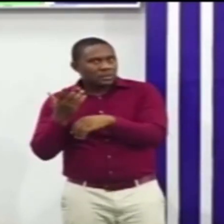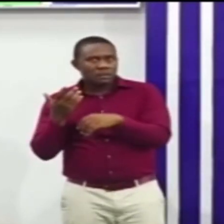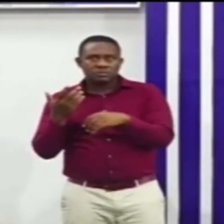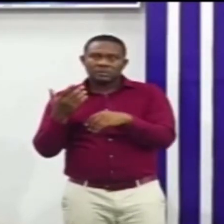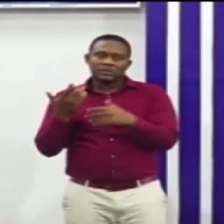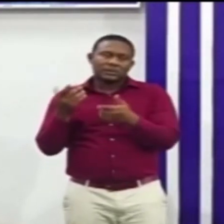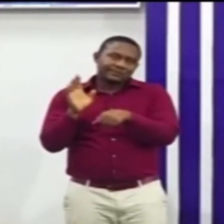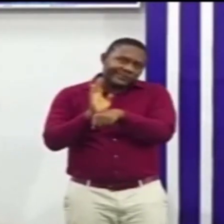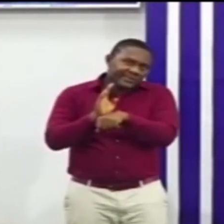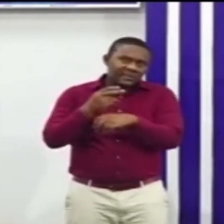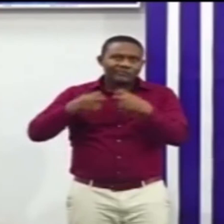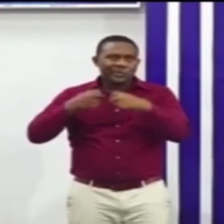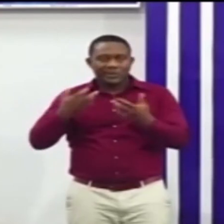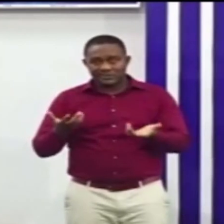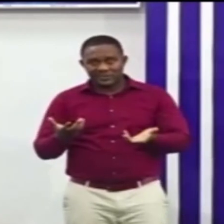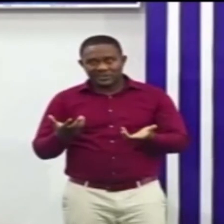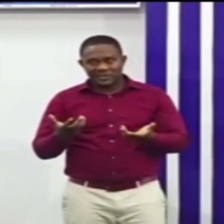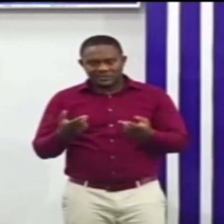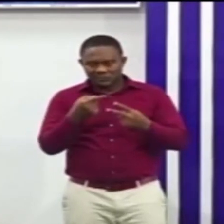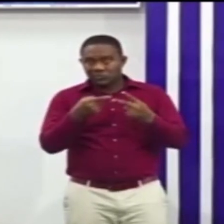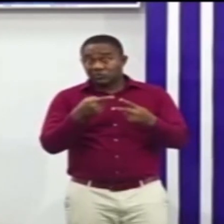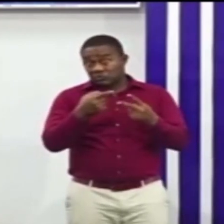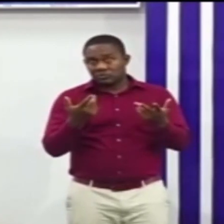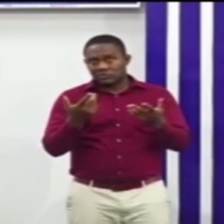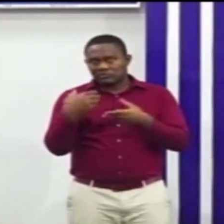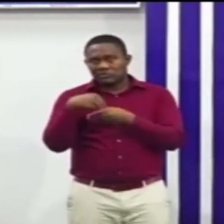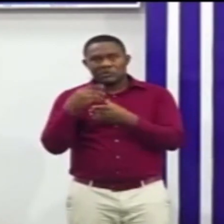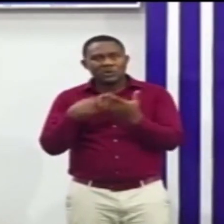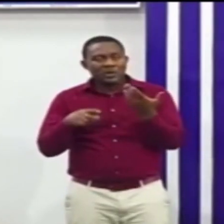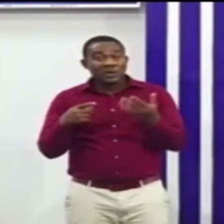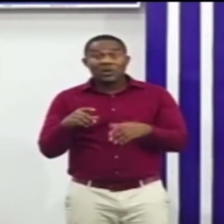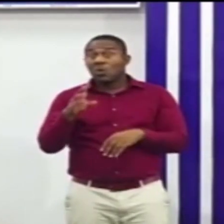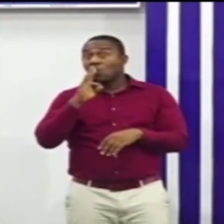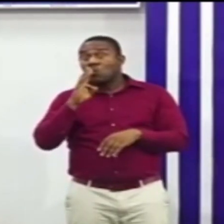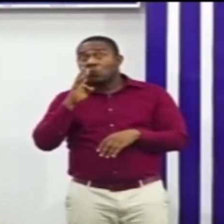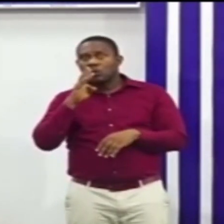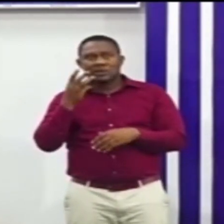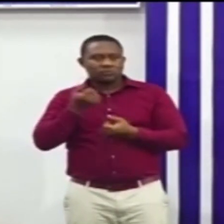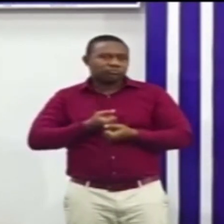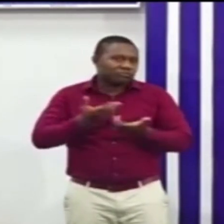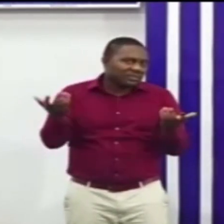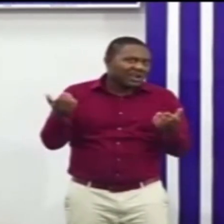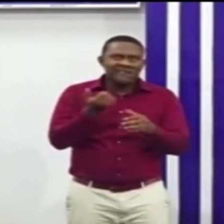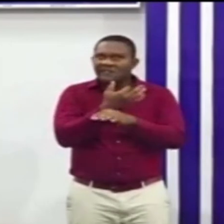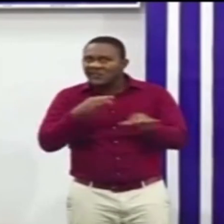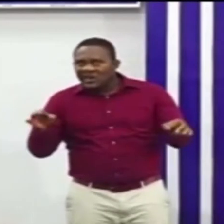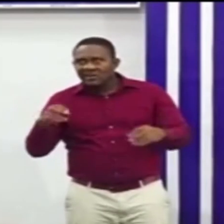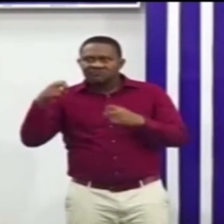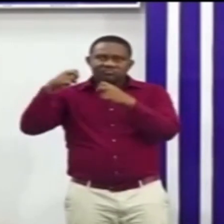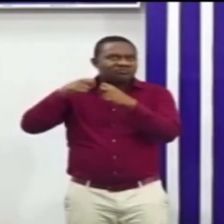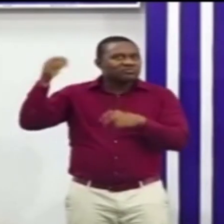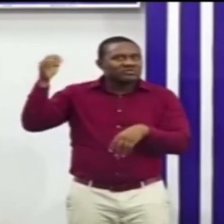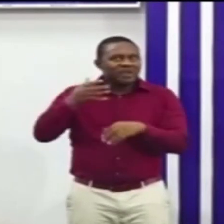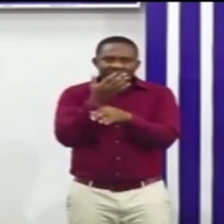managing it. These measures, as you recall, include free water for three months, free electricity for three months for land